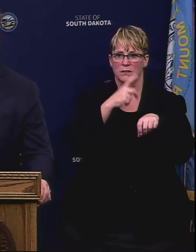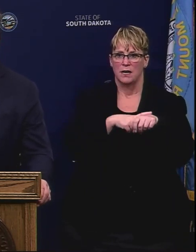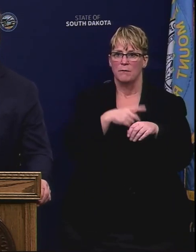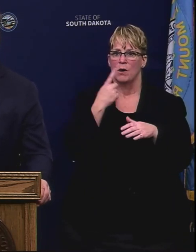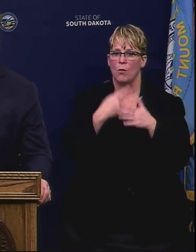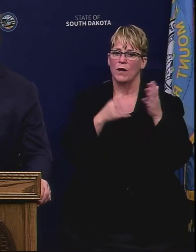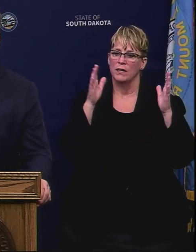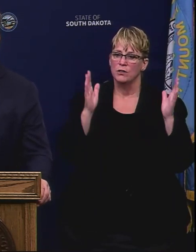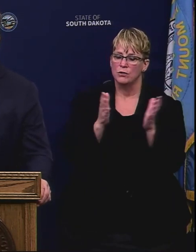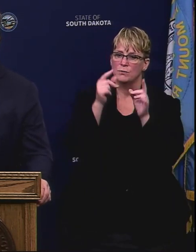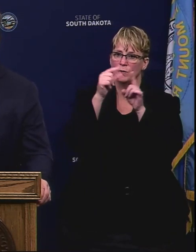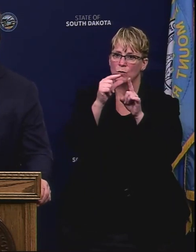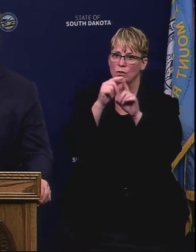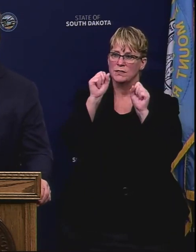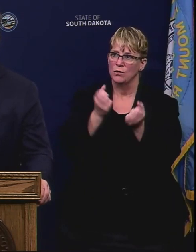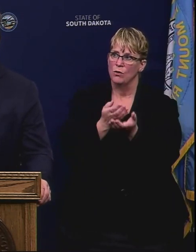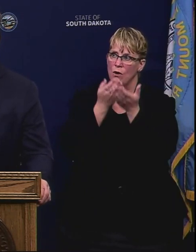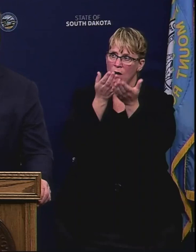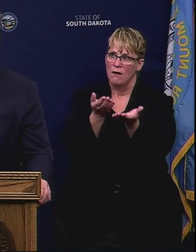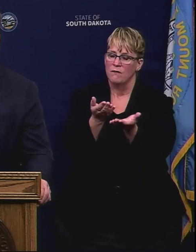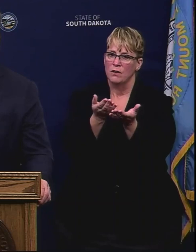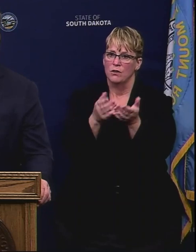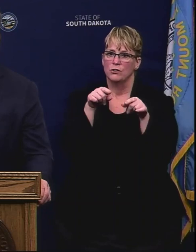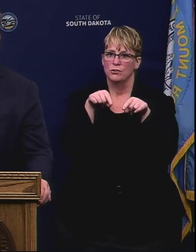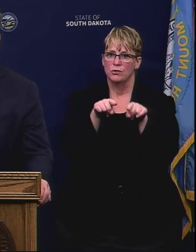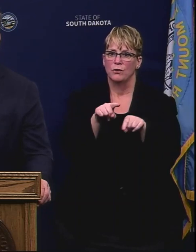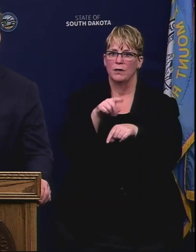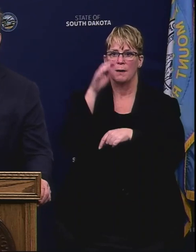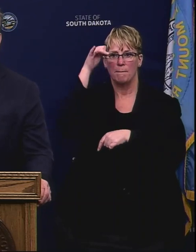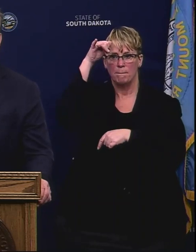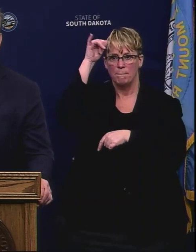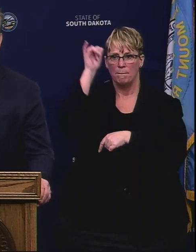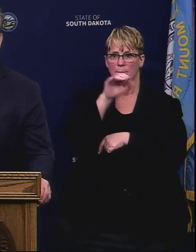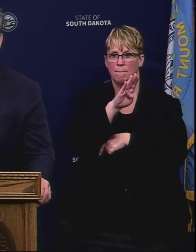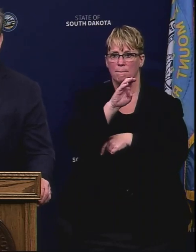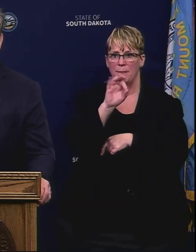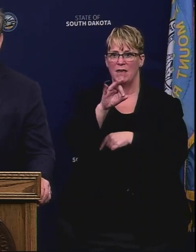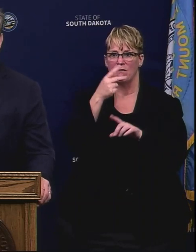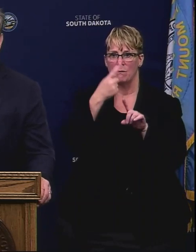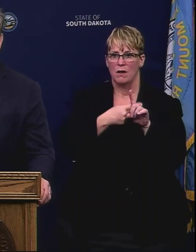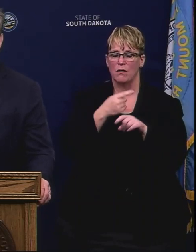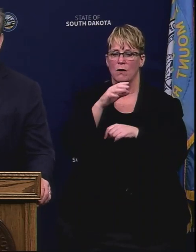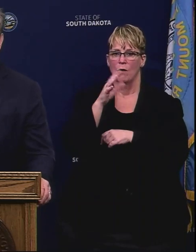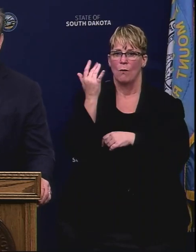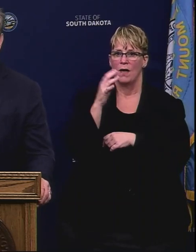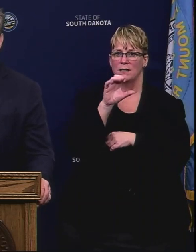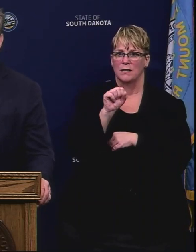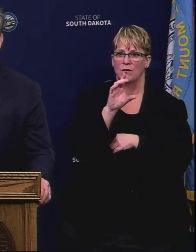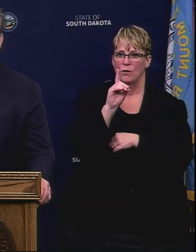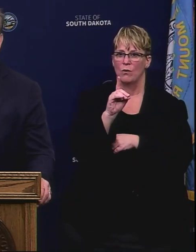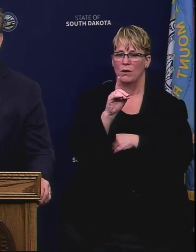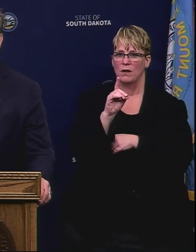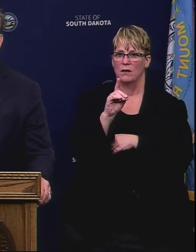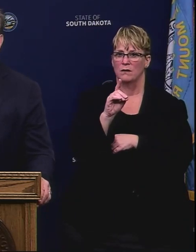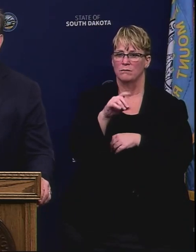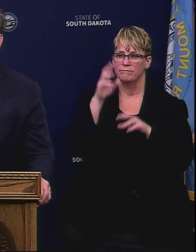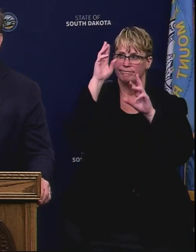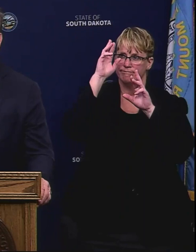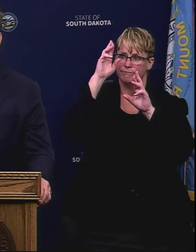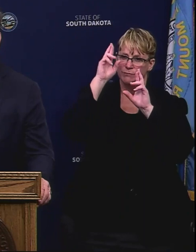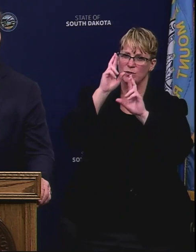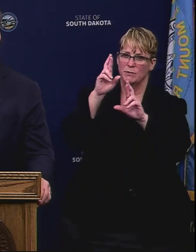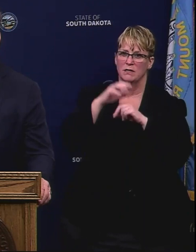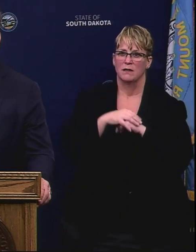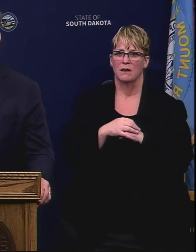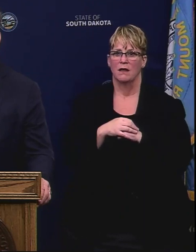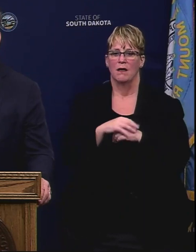What encouragement would you offer during beef month and why is South Dakota so highly regarded? Well, I think, you know,